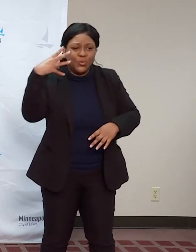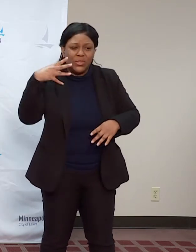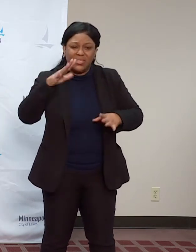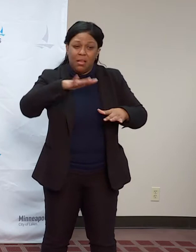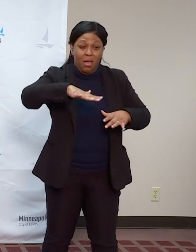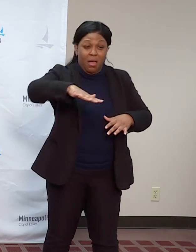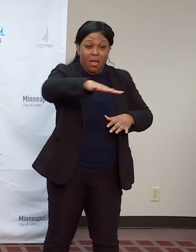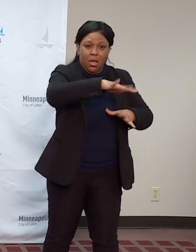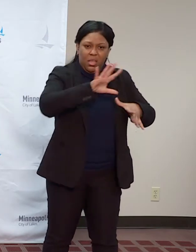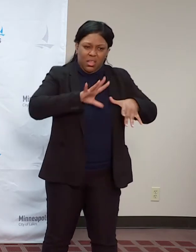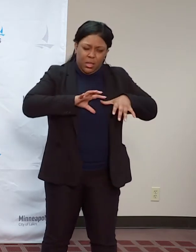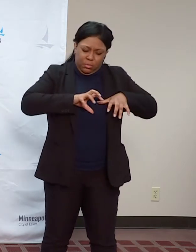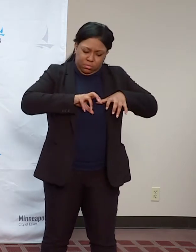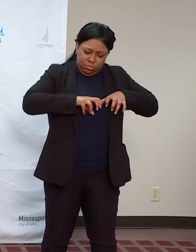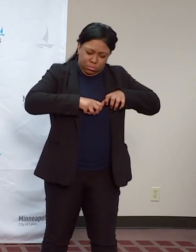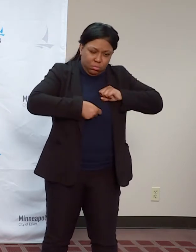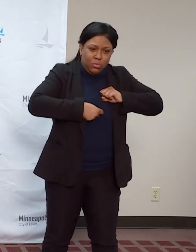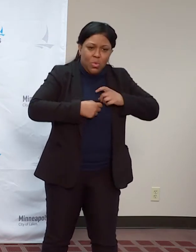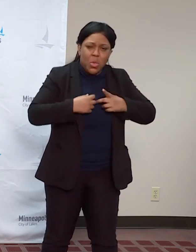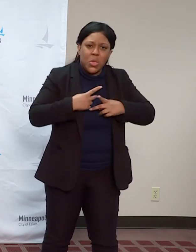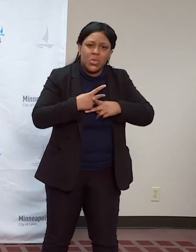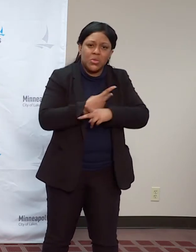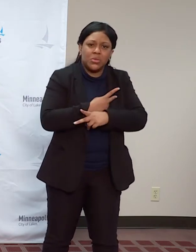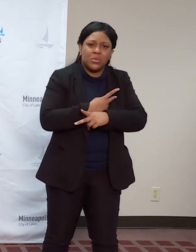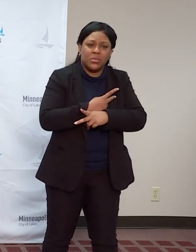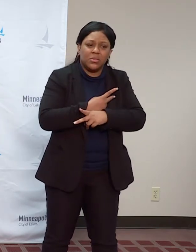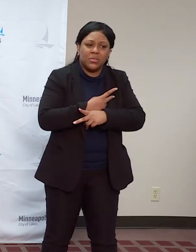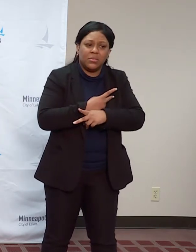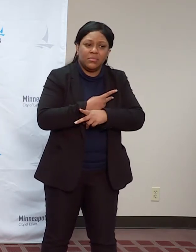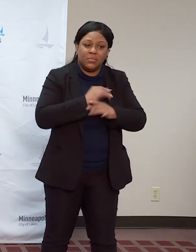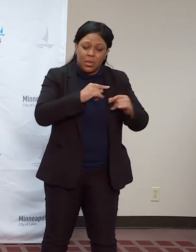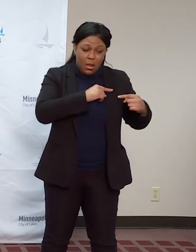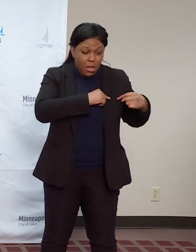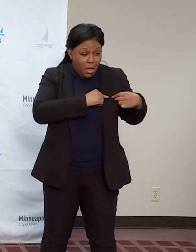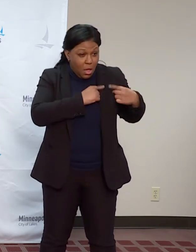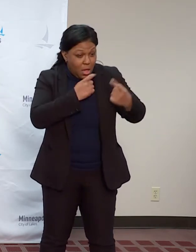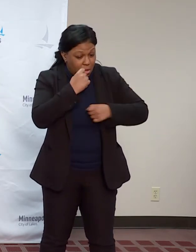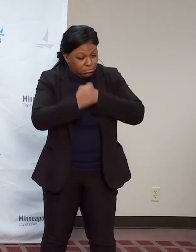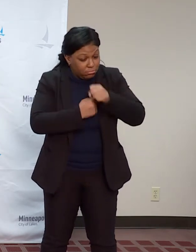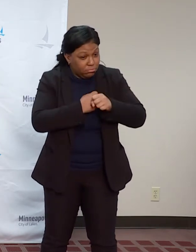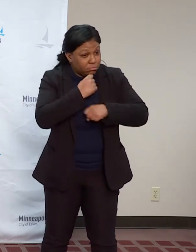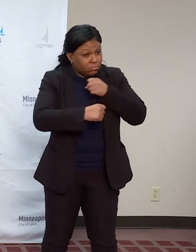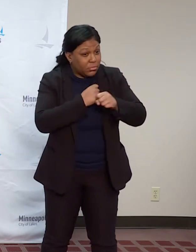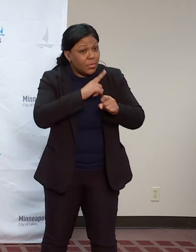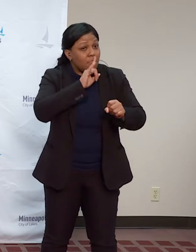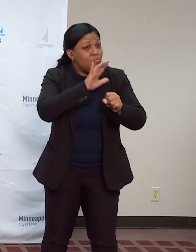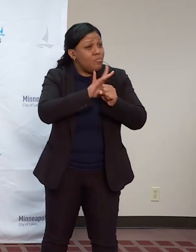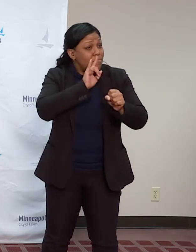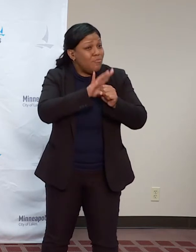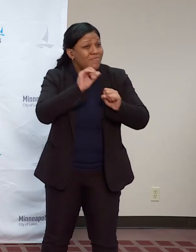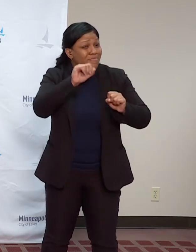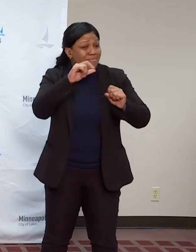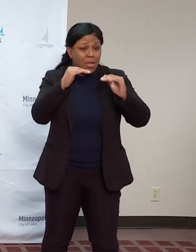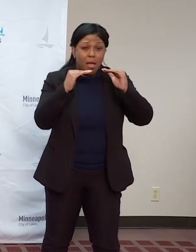Decades of broken promise and mistrust led to a situation where a lot of residents,